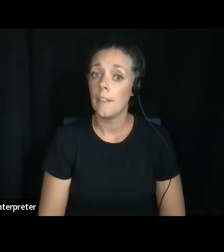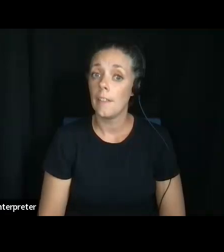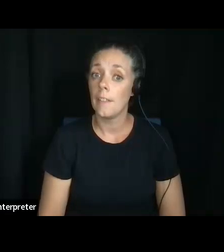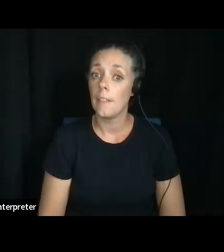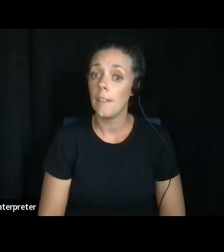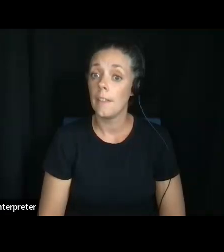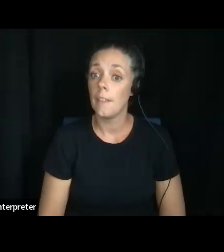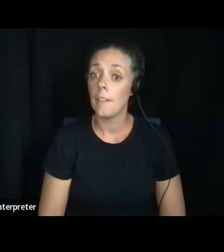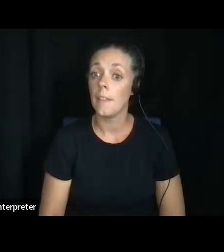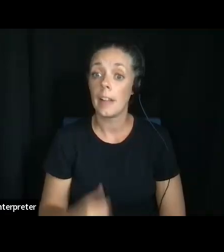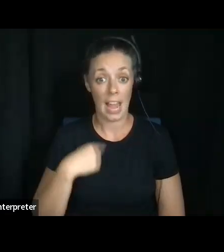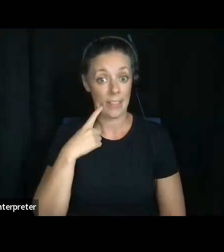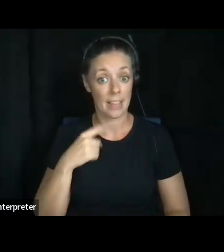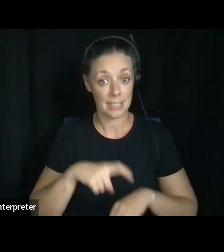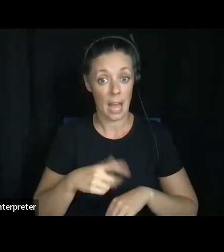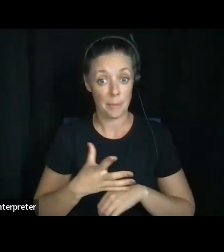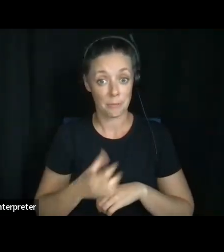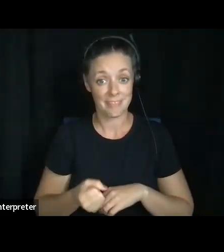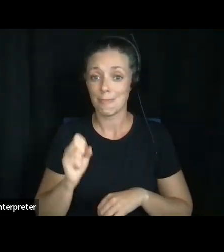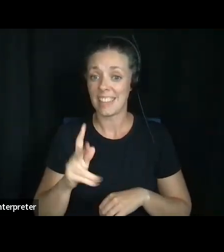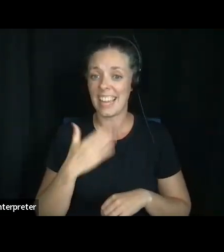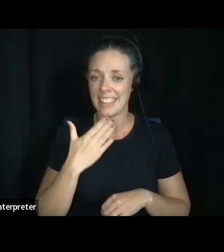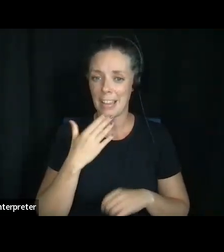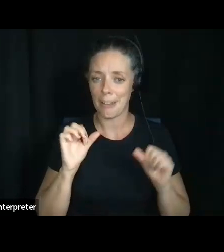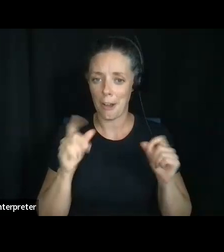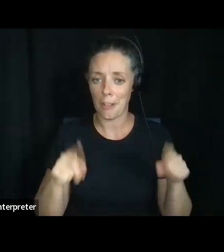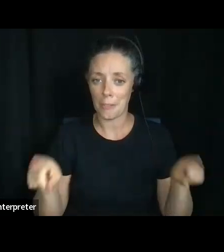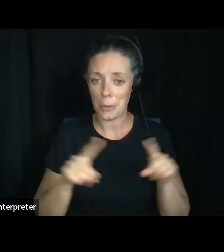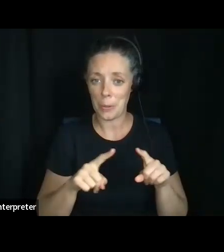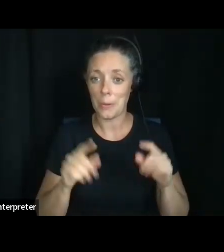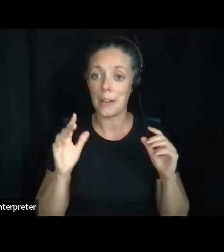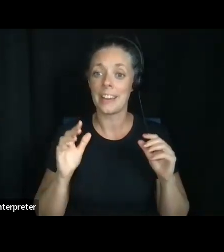Okay. I think our time is up. Thank you all very much.